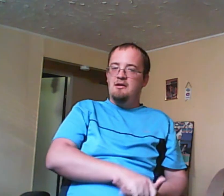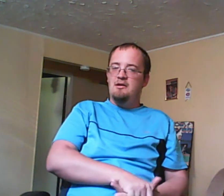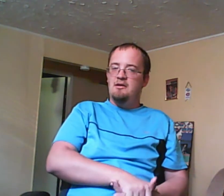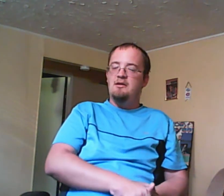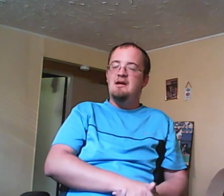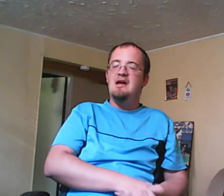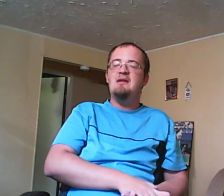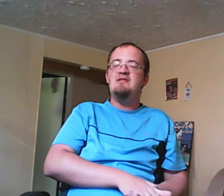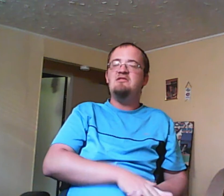Anyway, so,